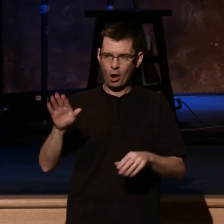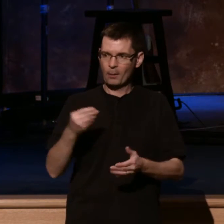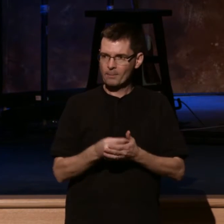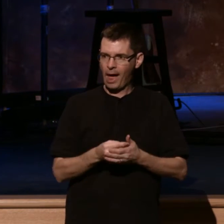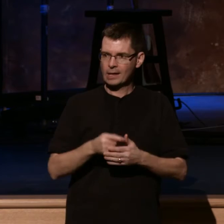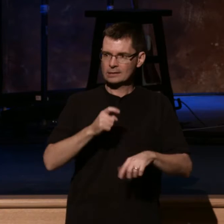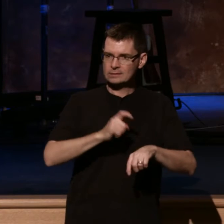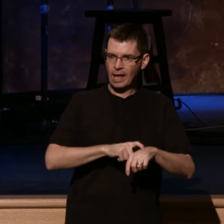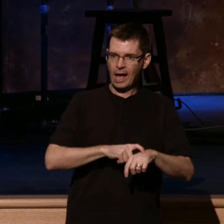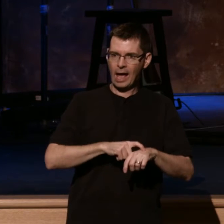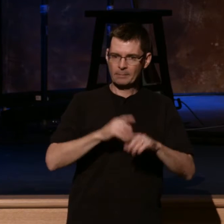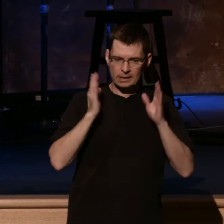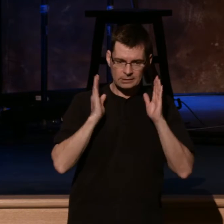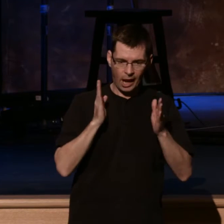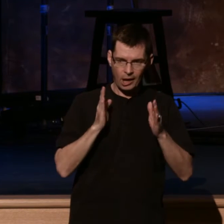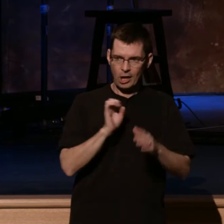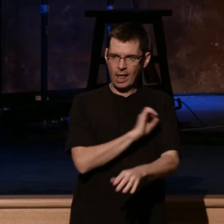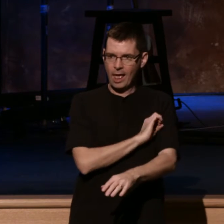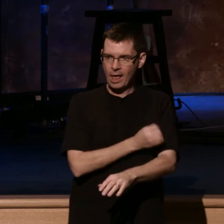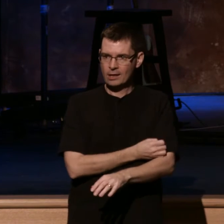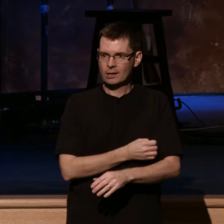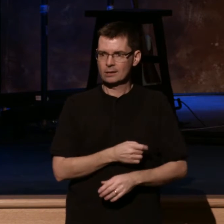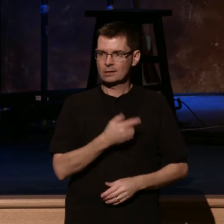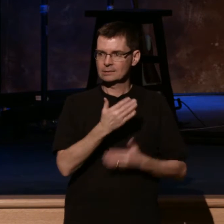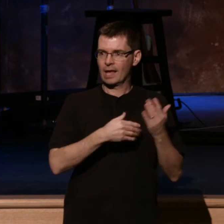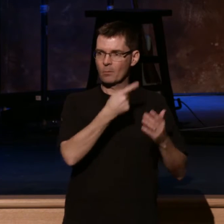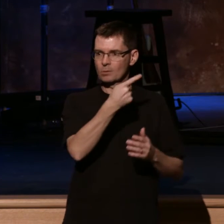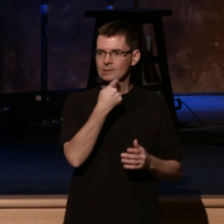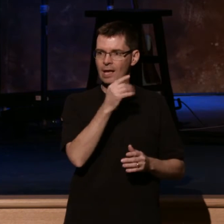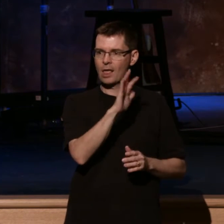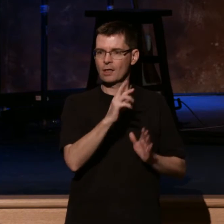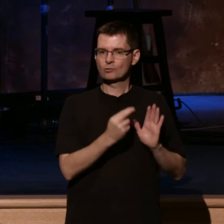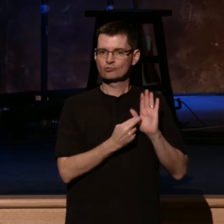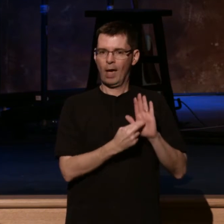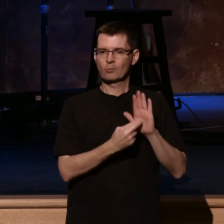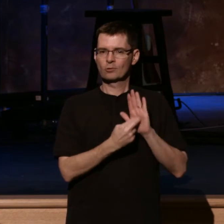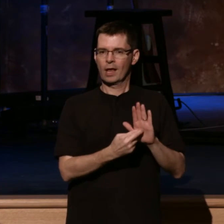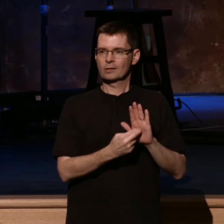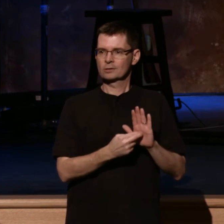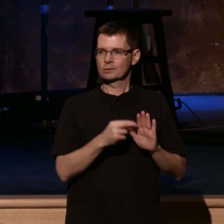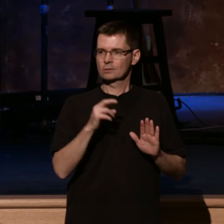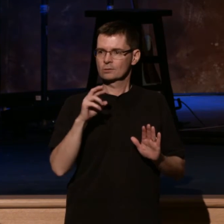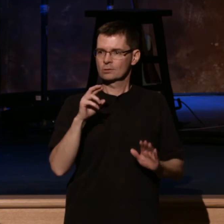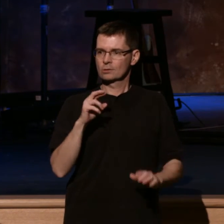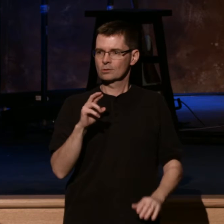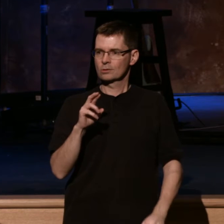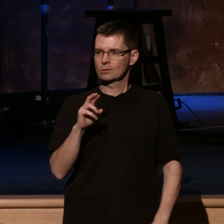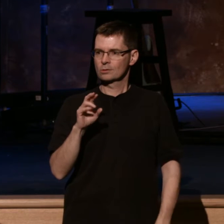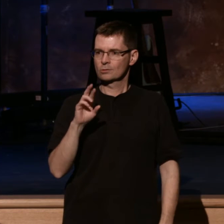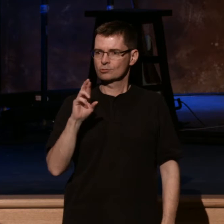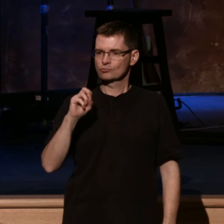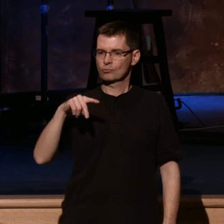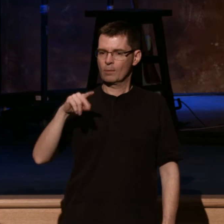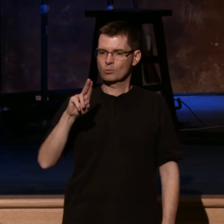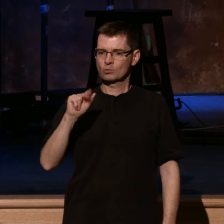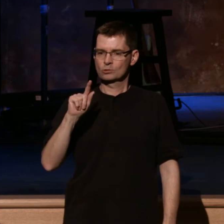attention, our energy. Repetition. What was that one? Reputation. Recitation? Oh, yeah. Reputation.